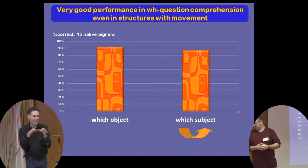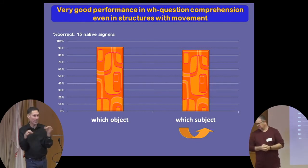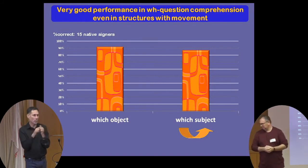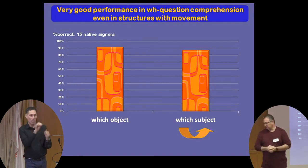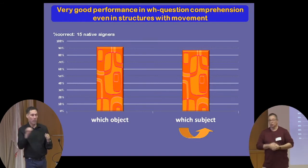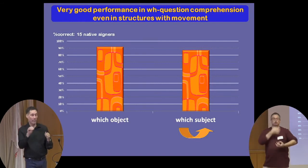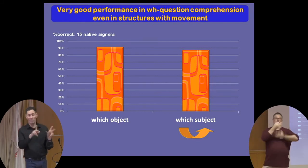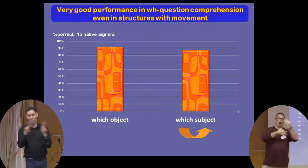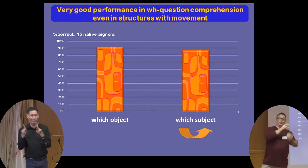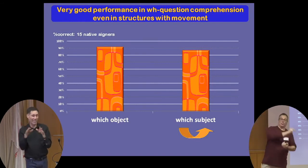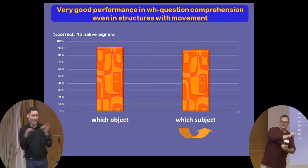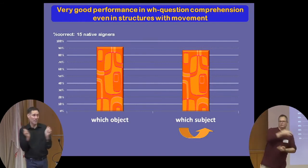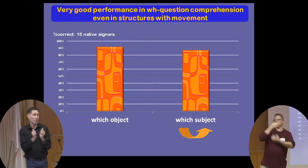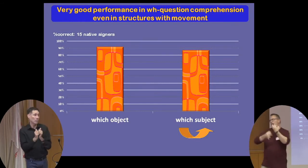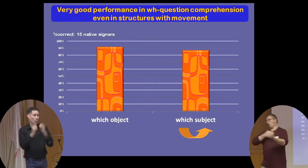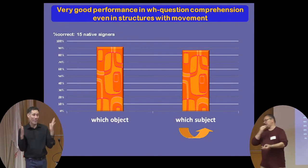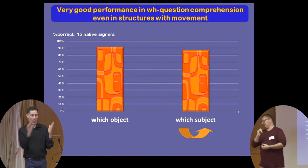they are good with sentences without movement.